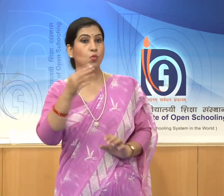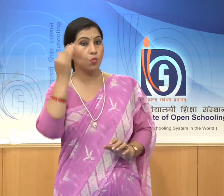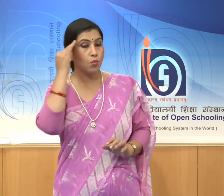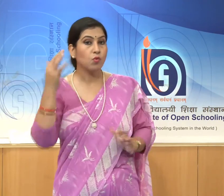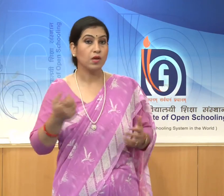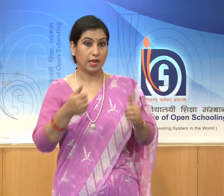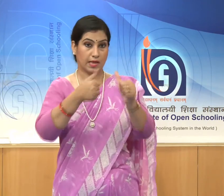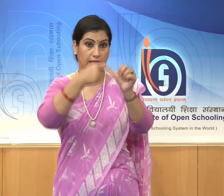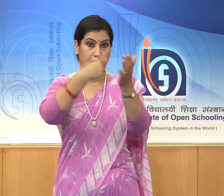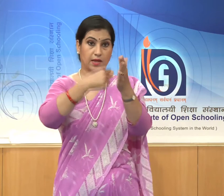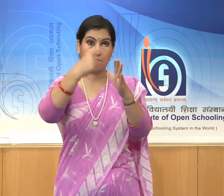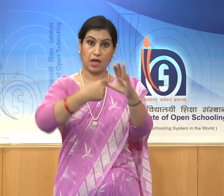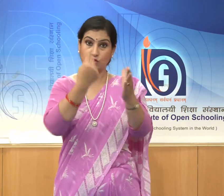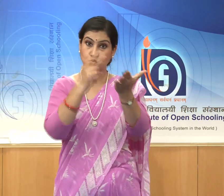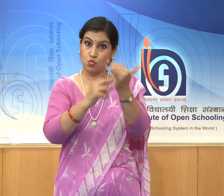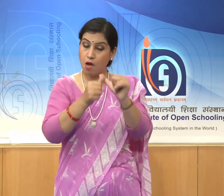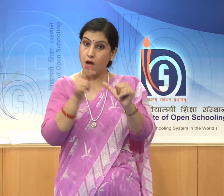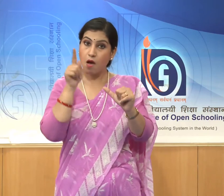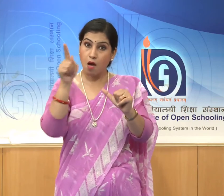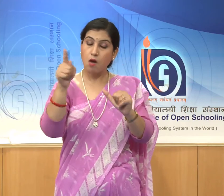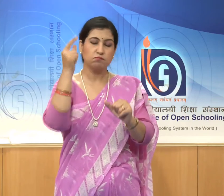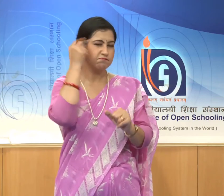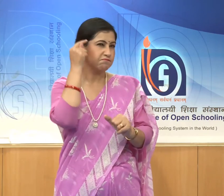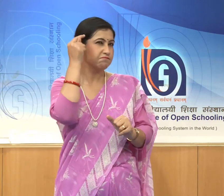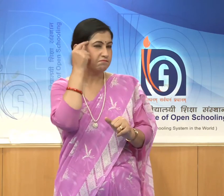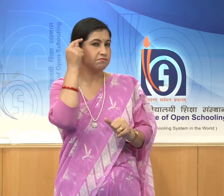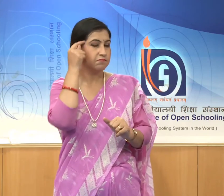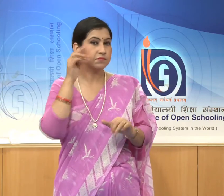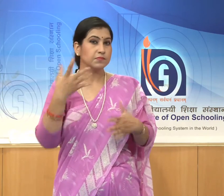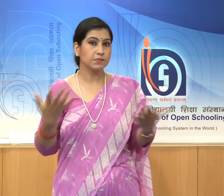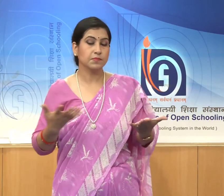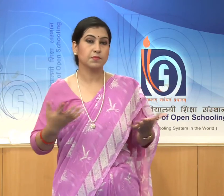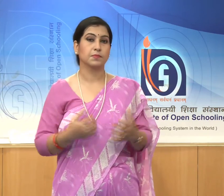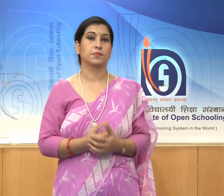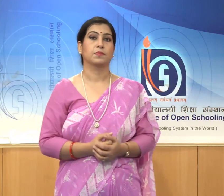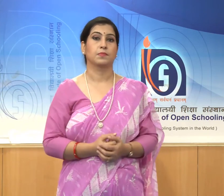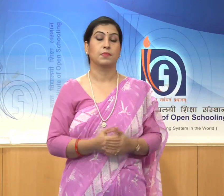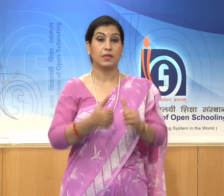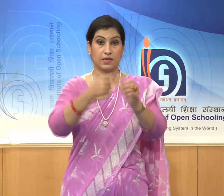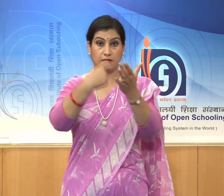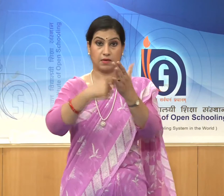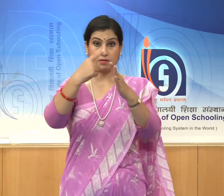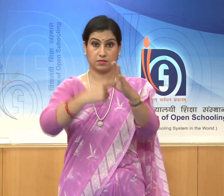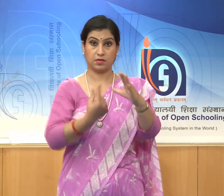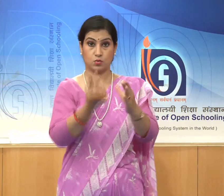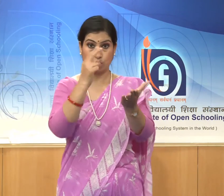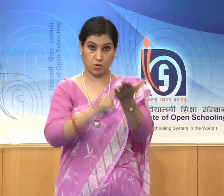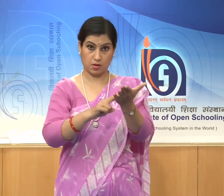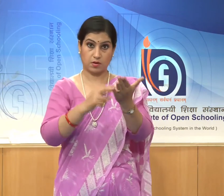Penans, A R J U N